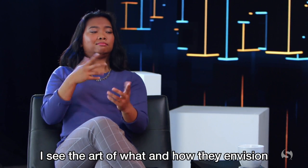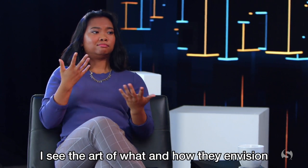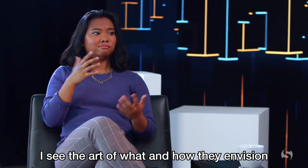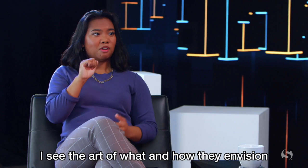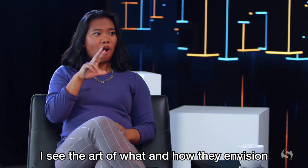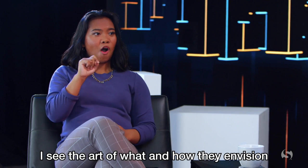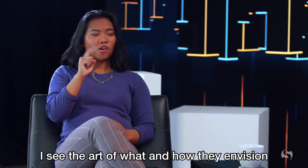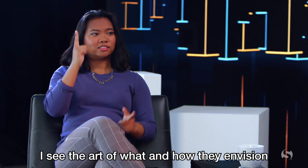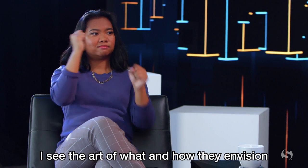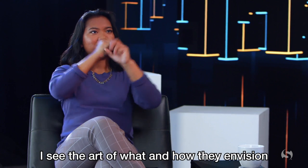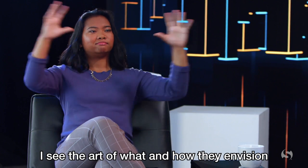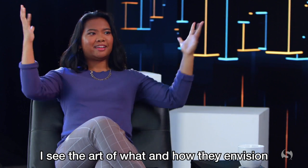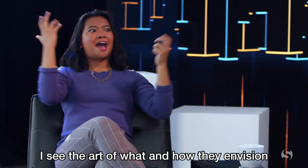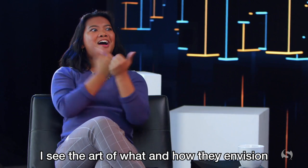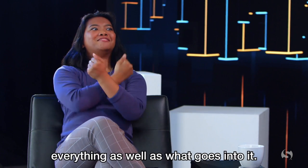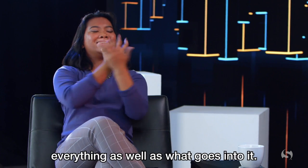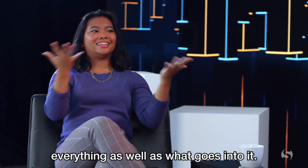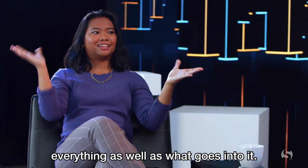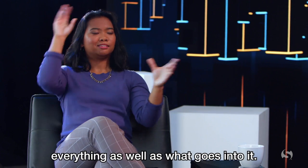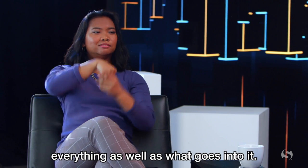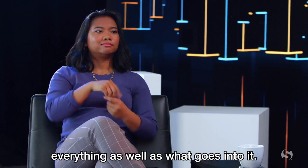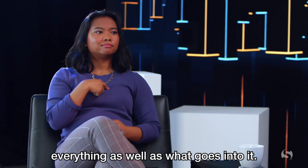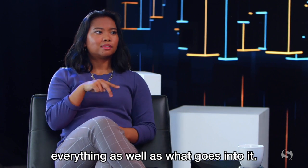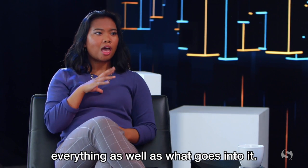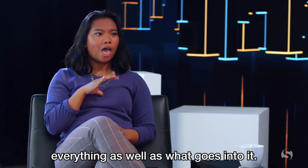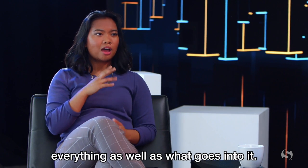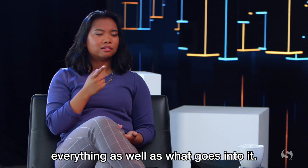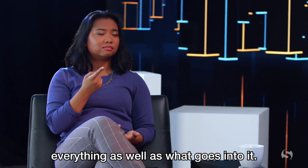I see the art of what and how they envision everything, as well as what goes into it.